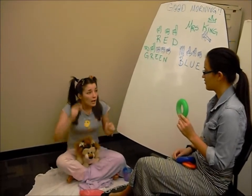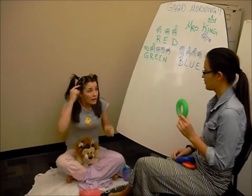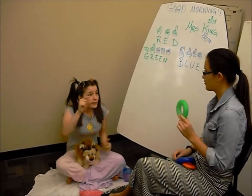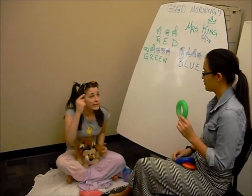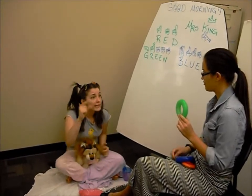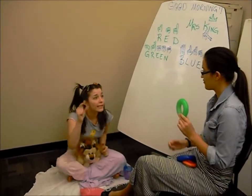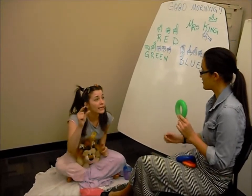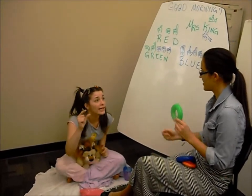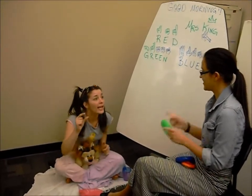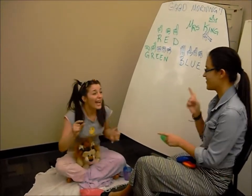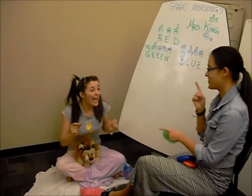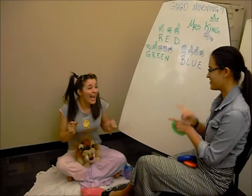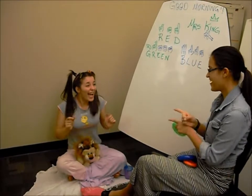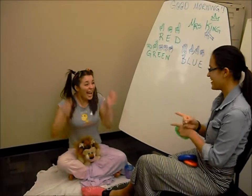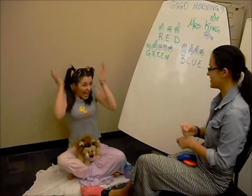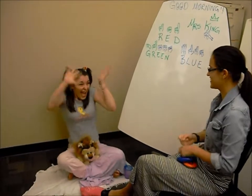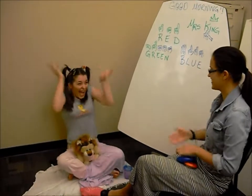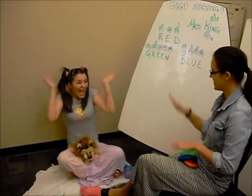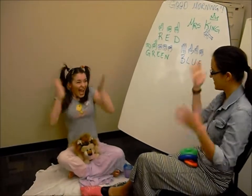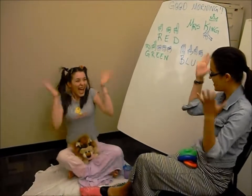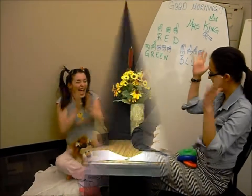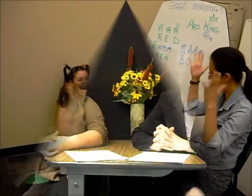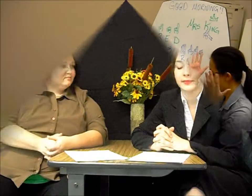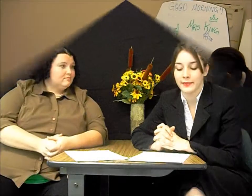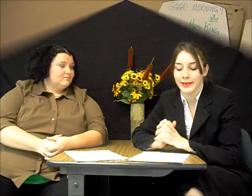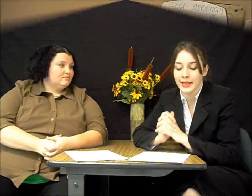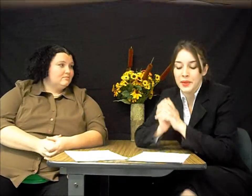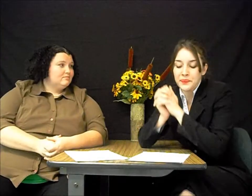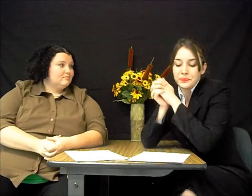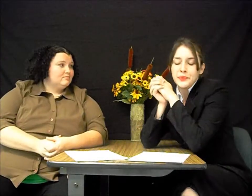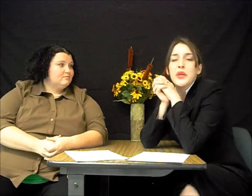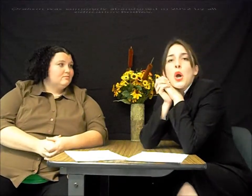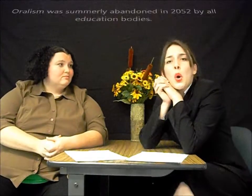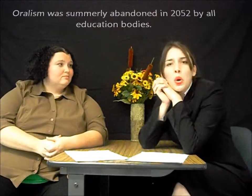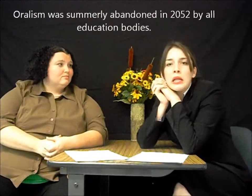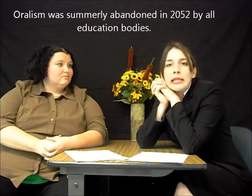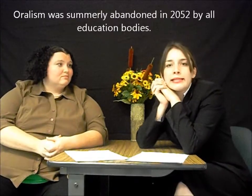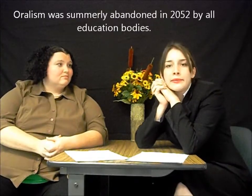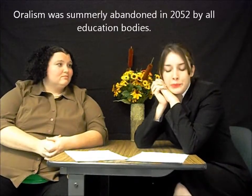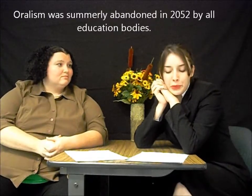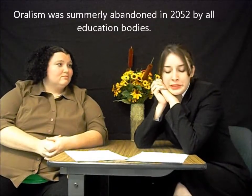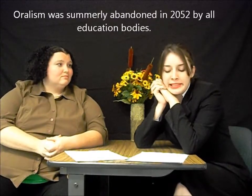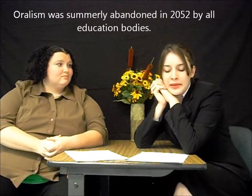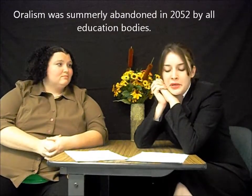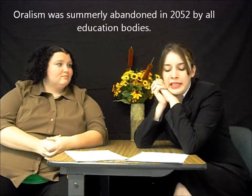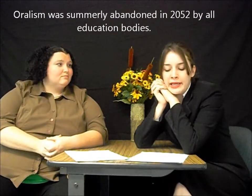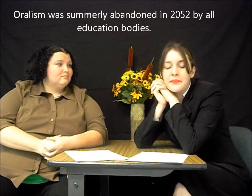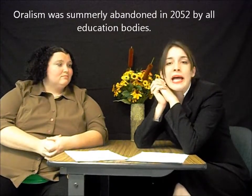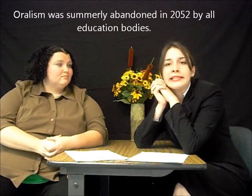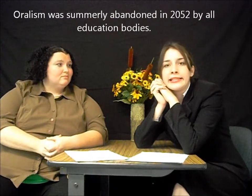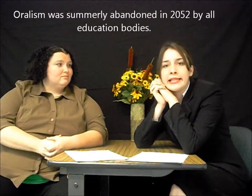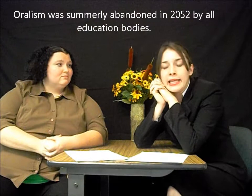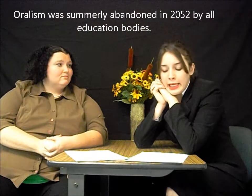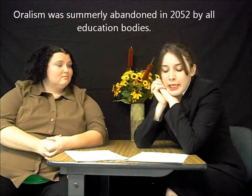Green. Right. Yay. Auralism was summerly abandoned in